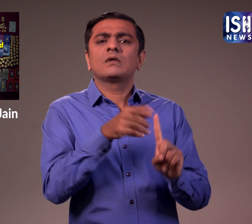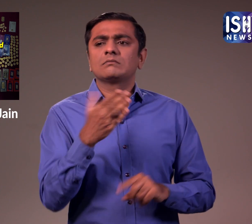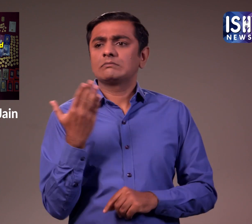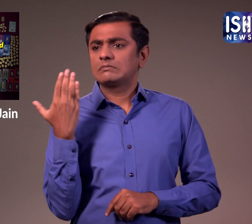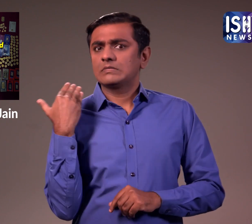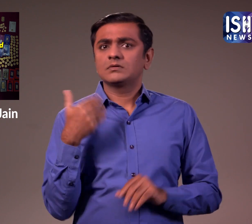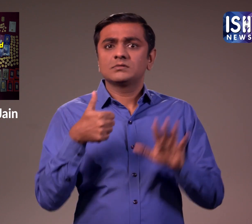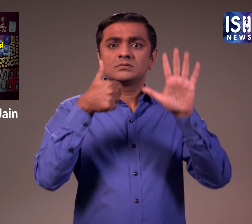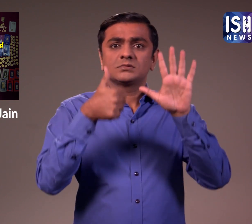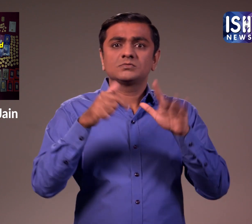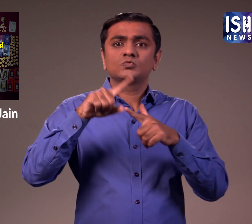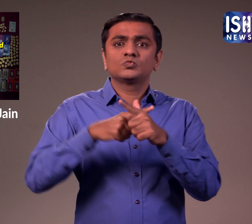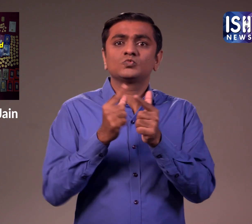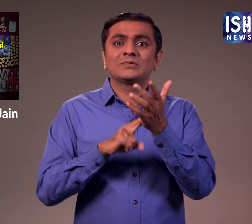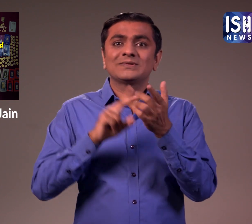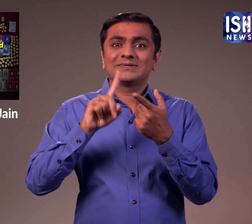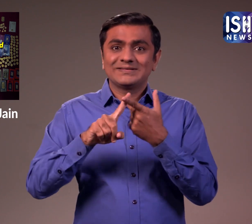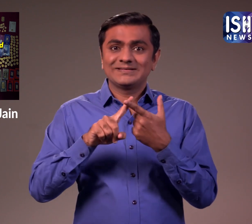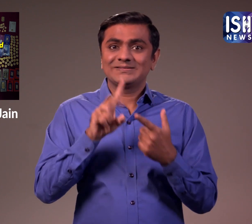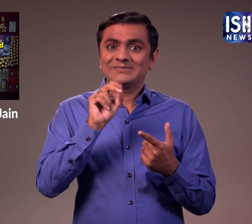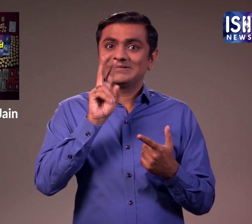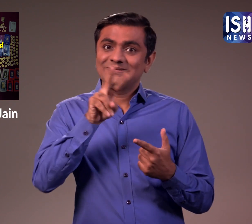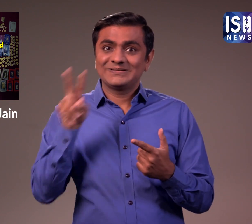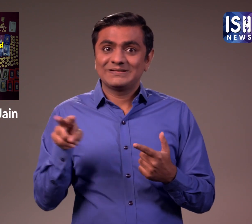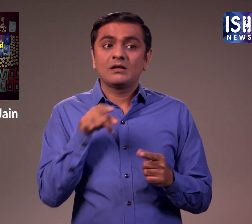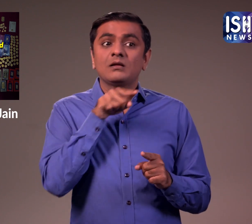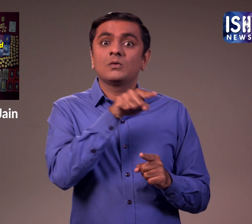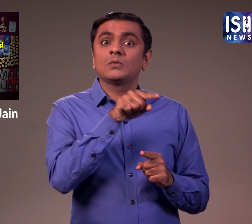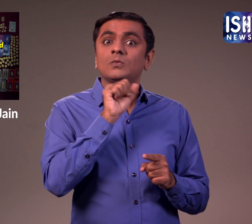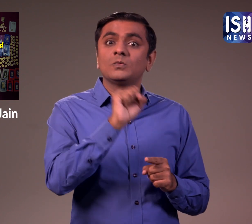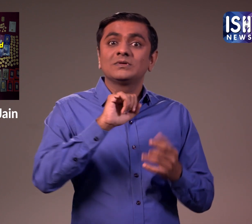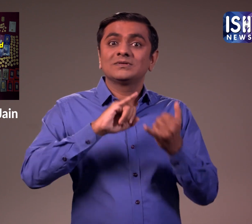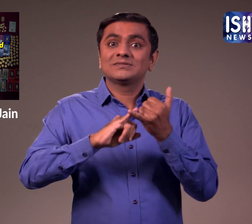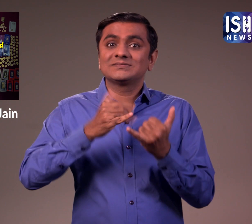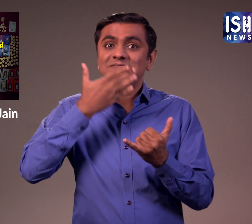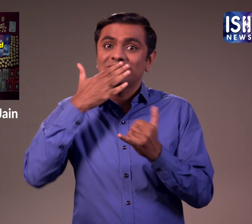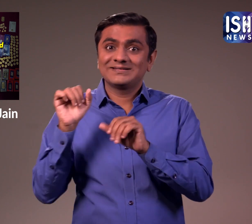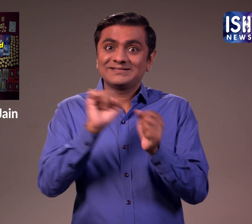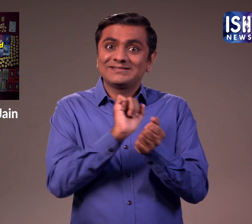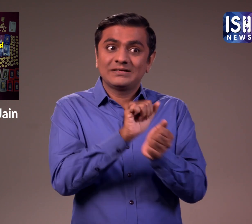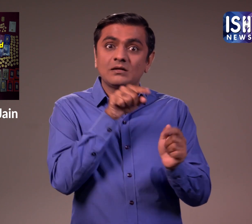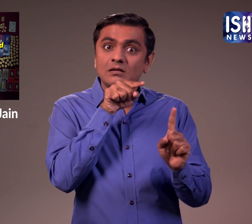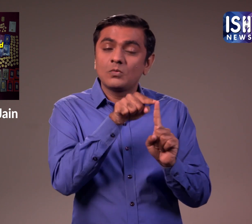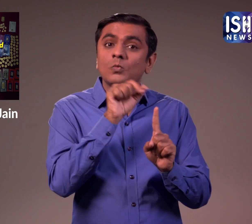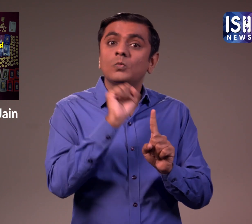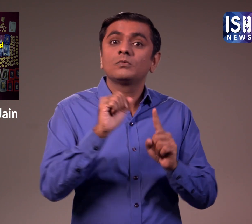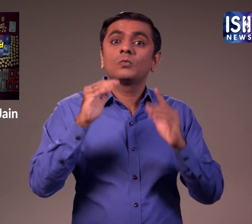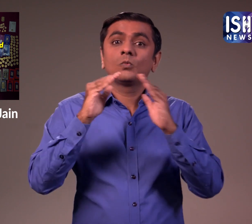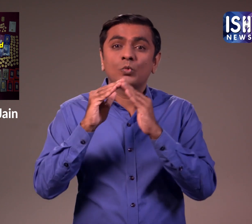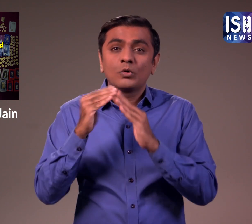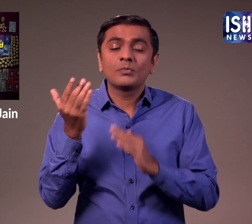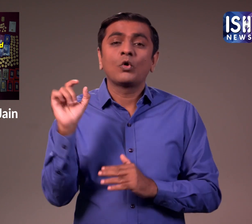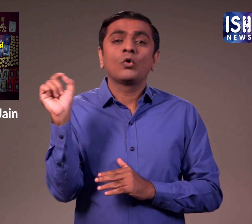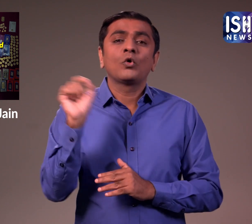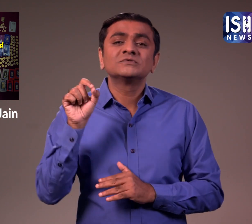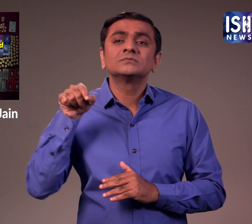On 6th June, the ED conducted a day-long raid in the residence of Jain and several other